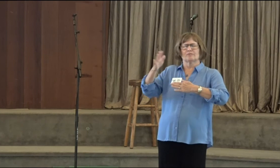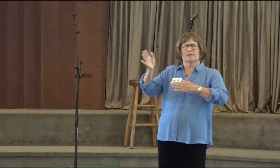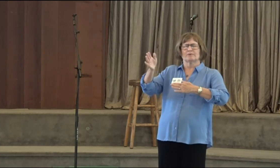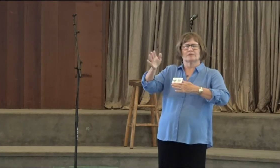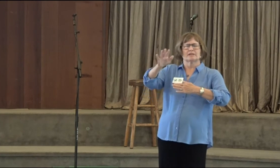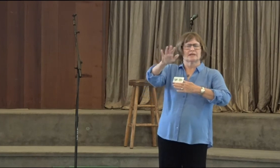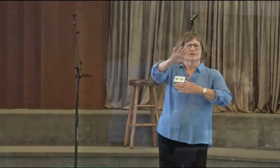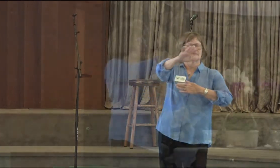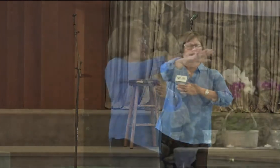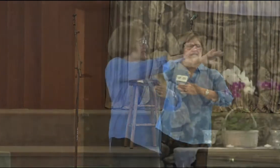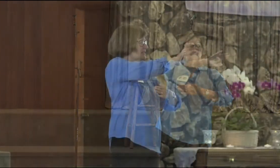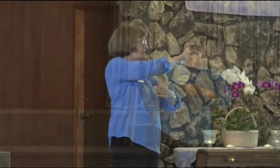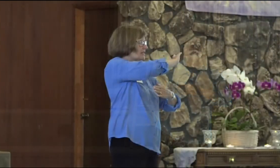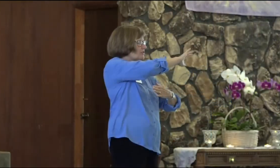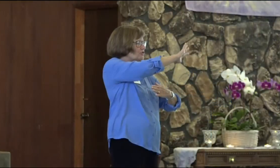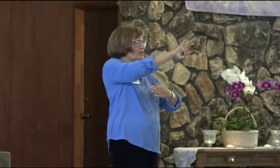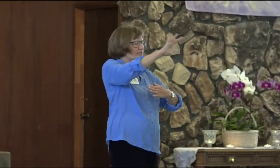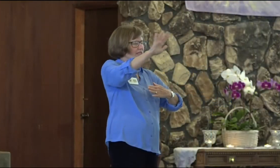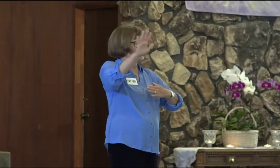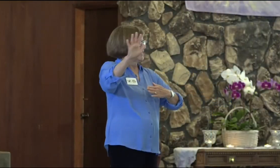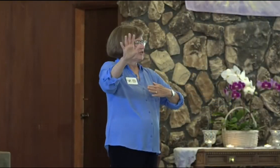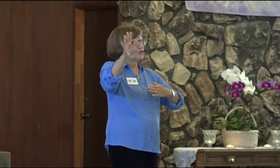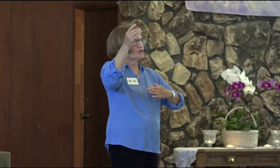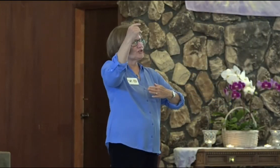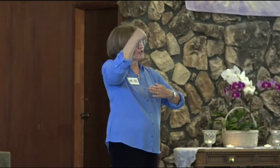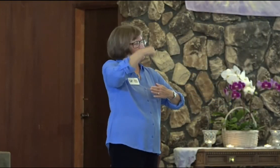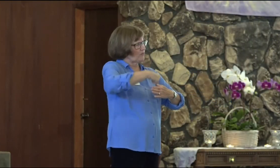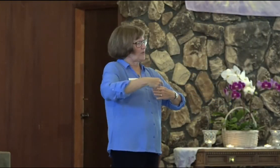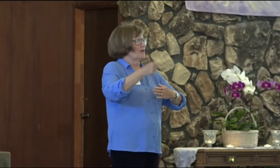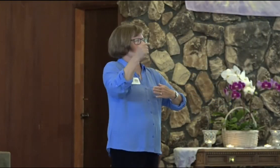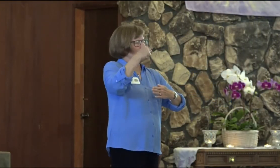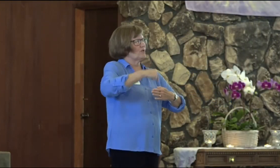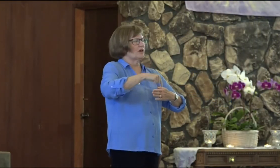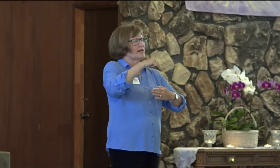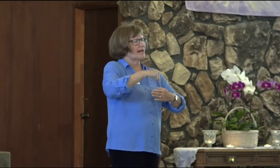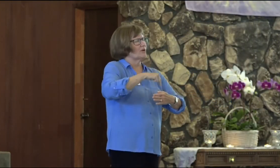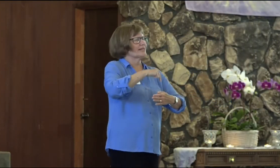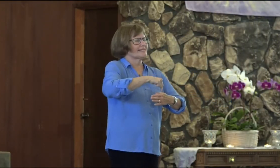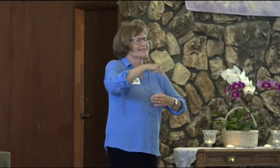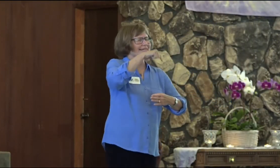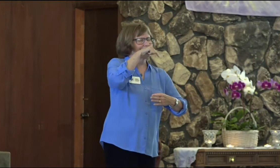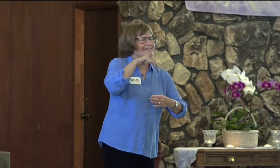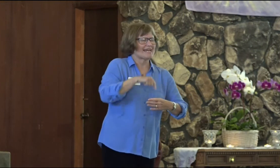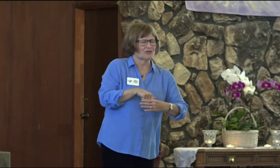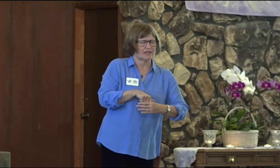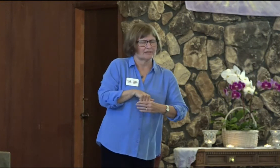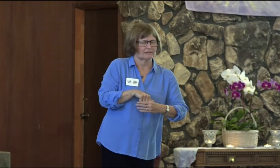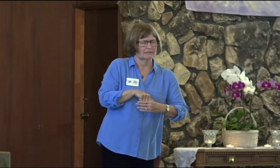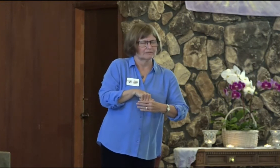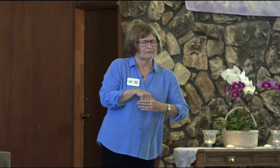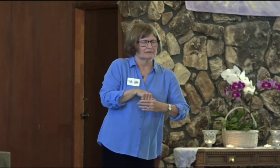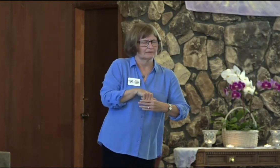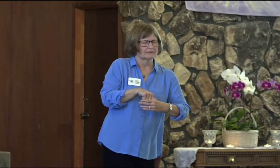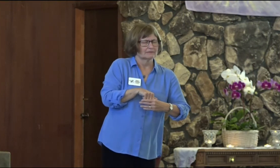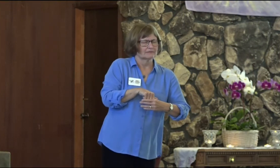seeing other people in other places in their journeys. Your journey, where you are now is sacred.